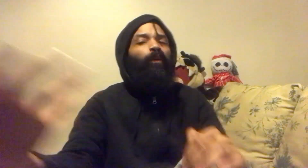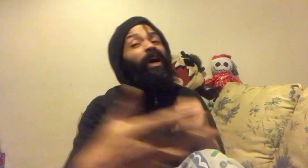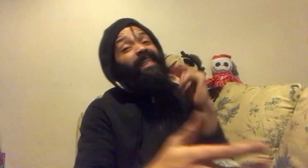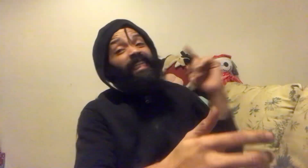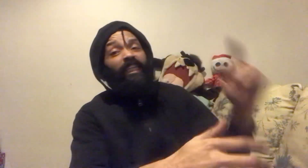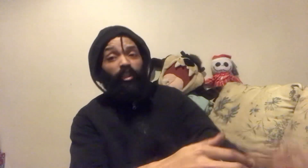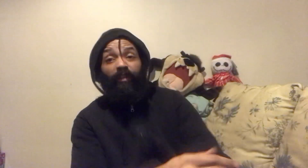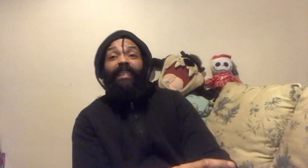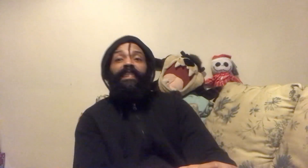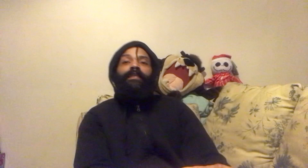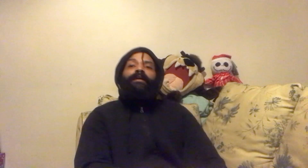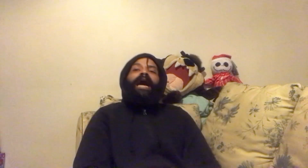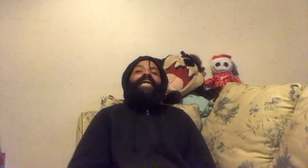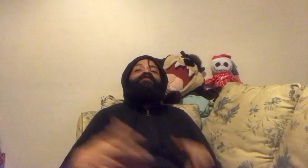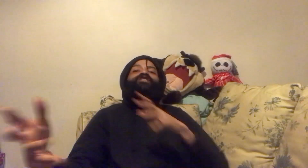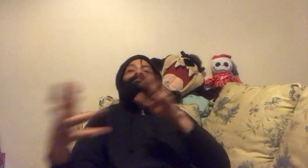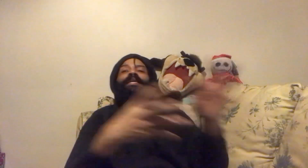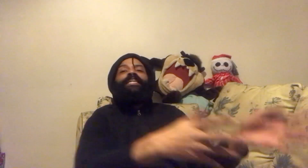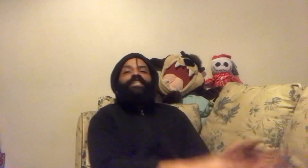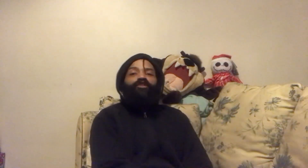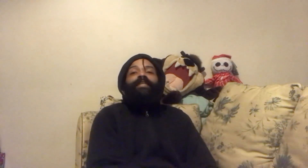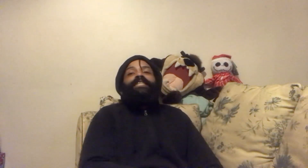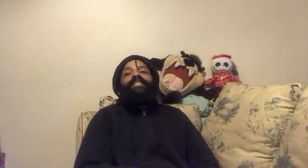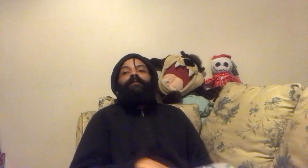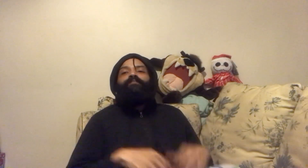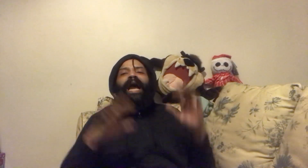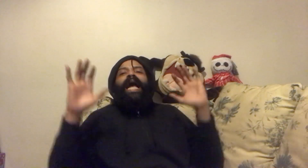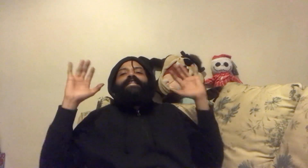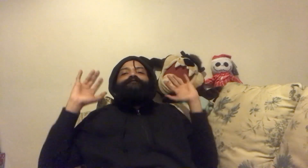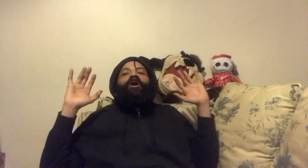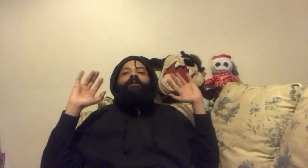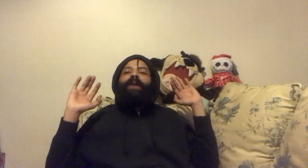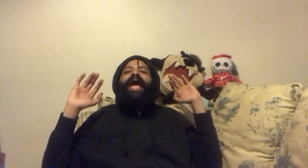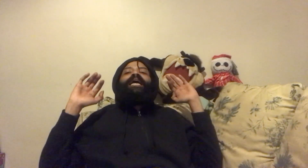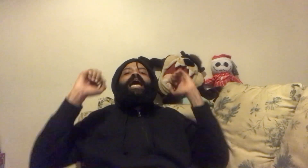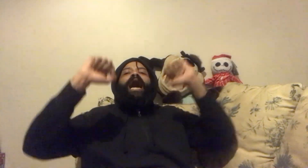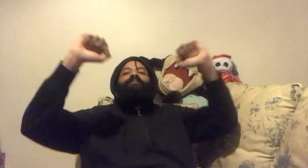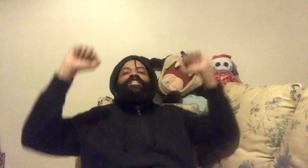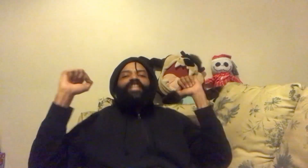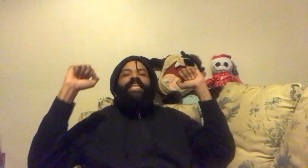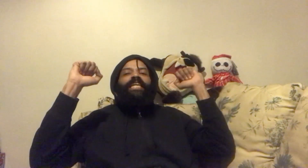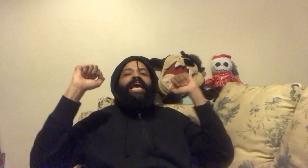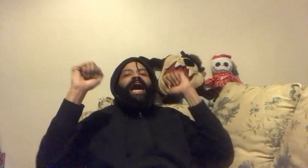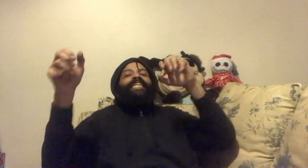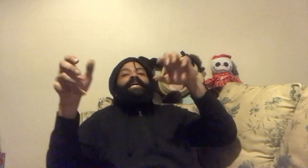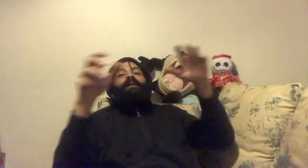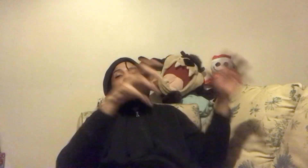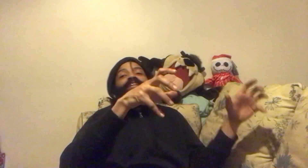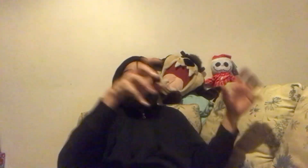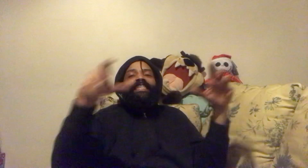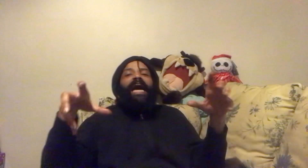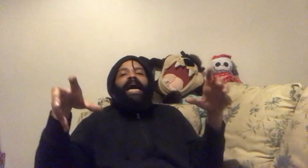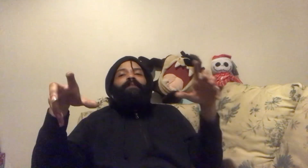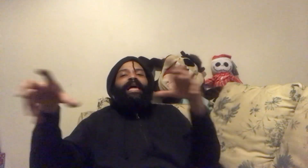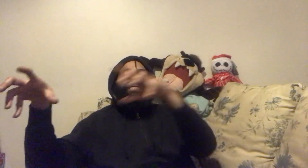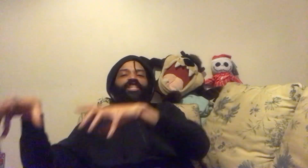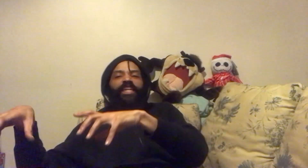was in the streets. I used to be in the streets. I had to fall back. I'm a G. I did my prison time like a G.